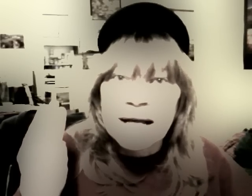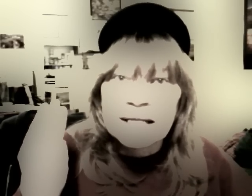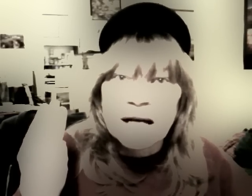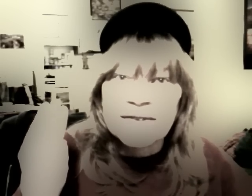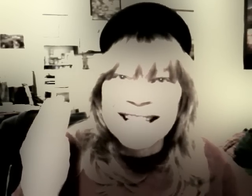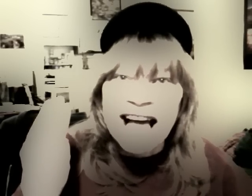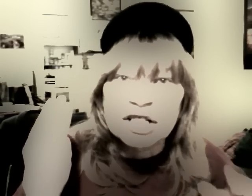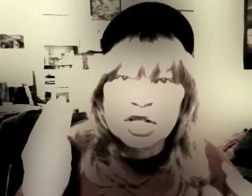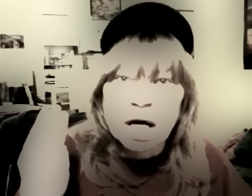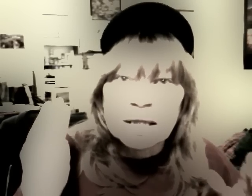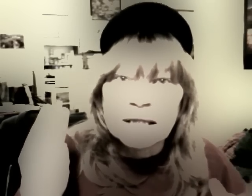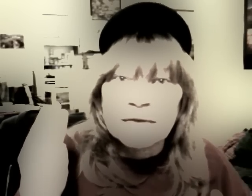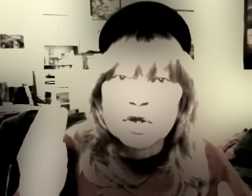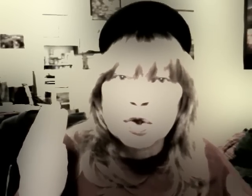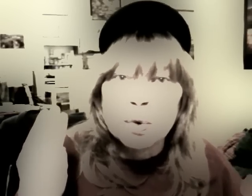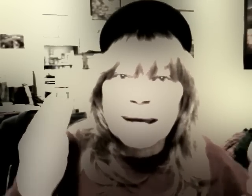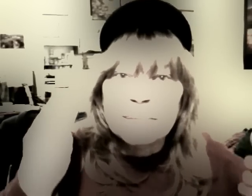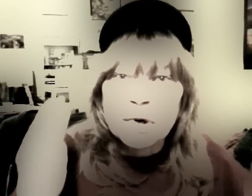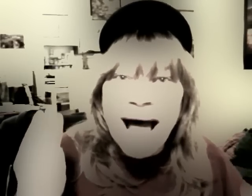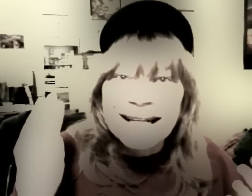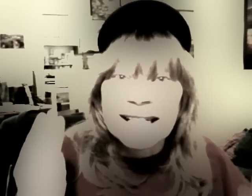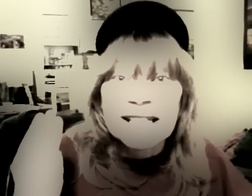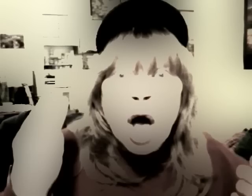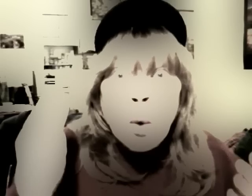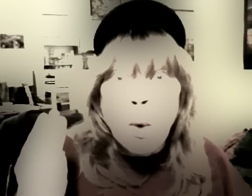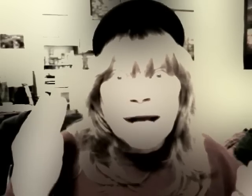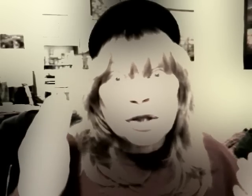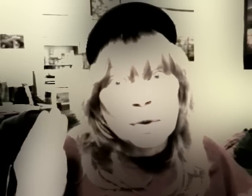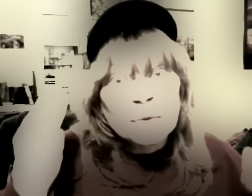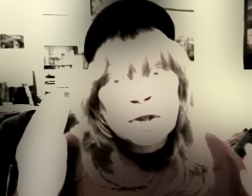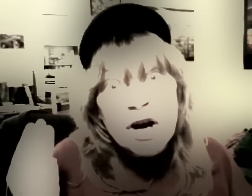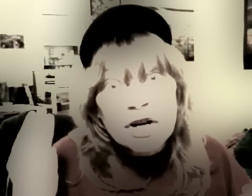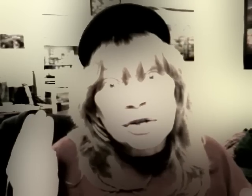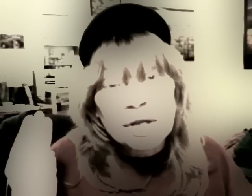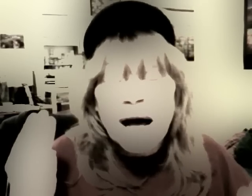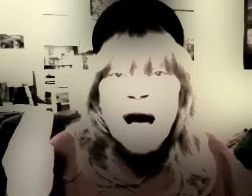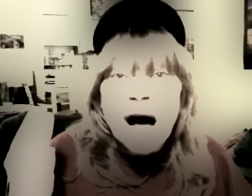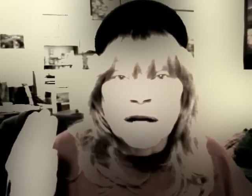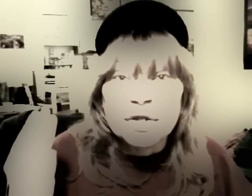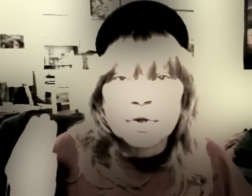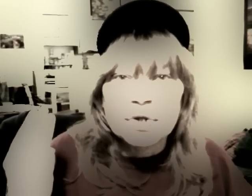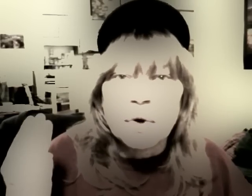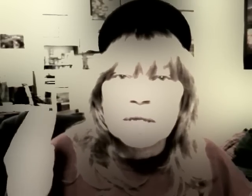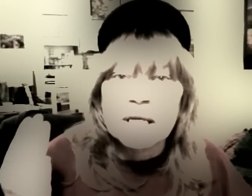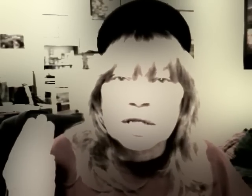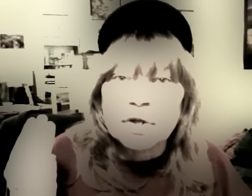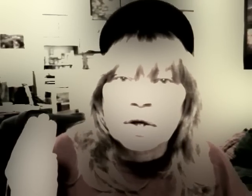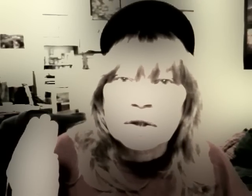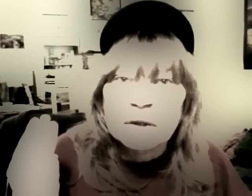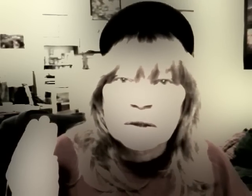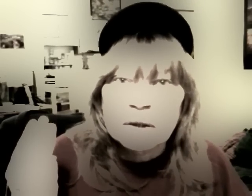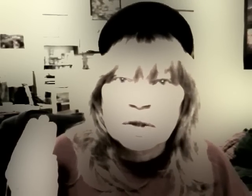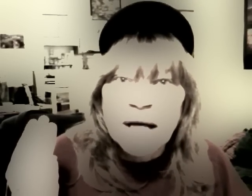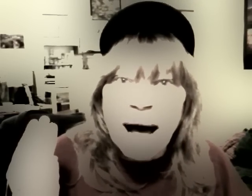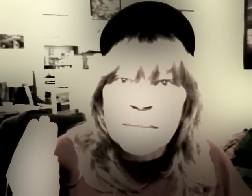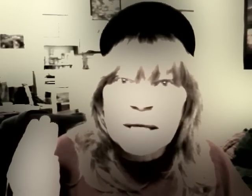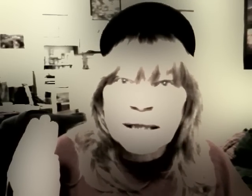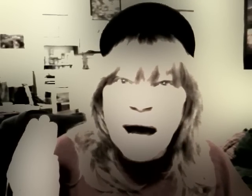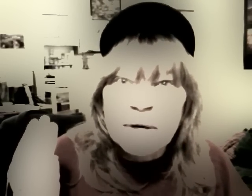stuff is adjunctive so you can practice what you learned under your teacher. got me? Loud and